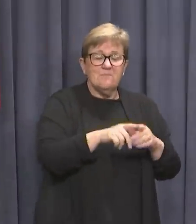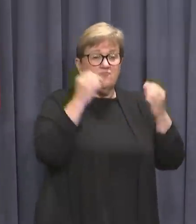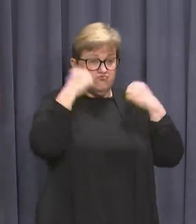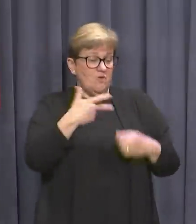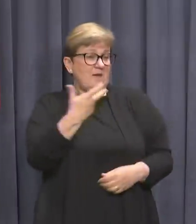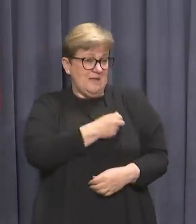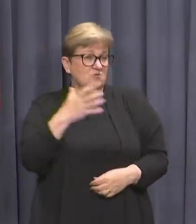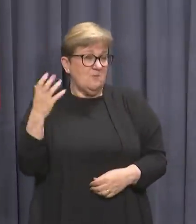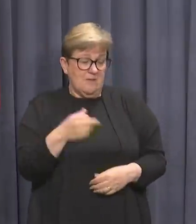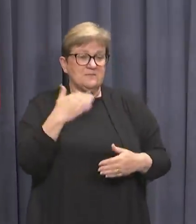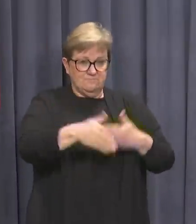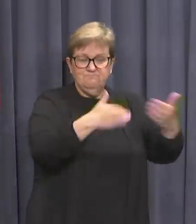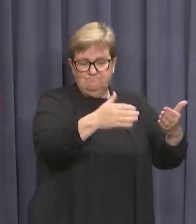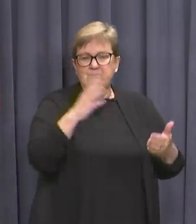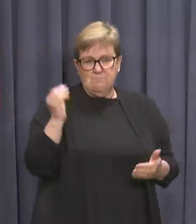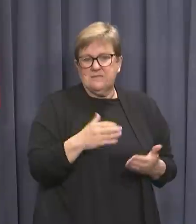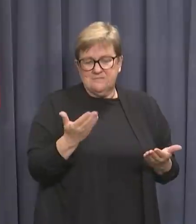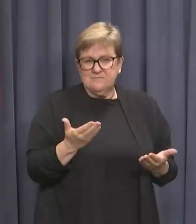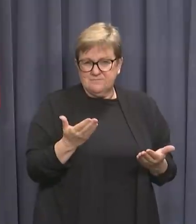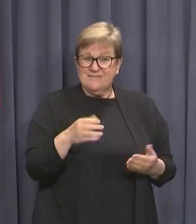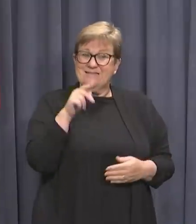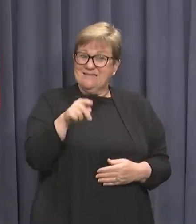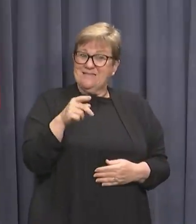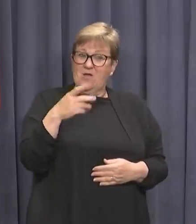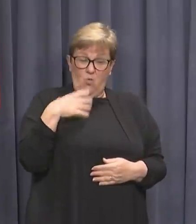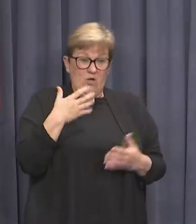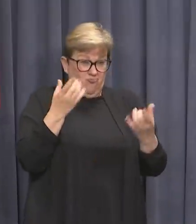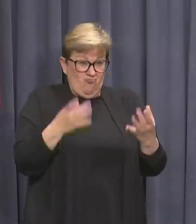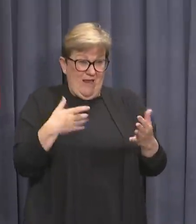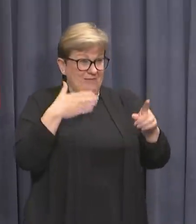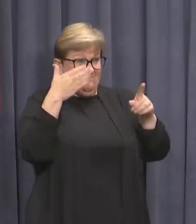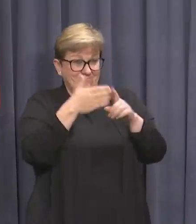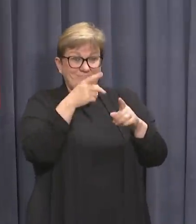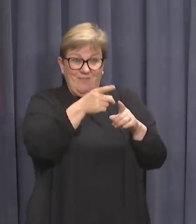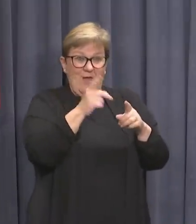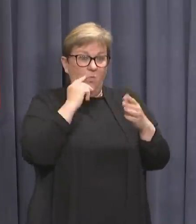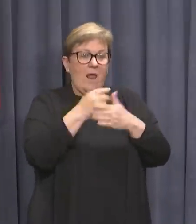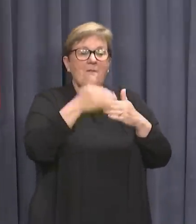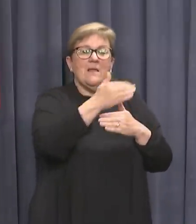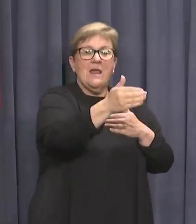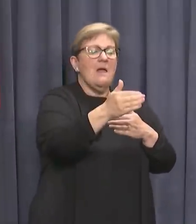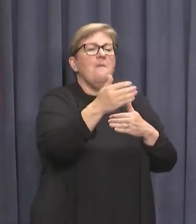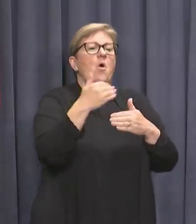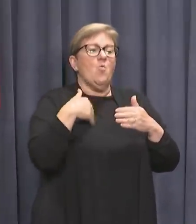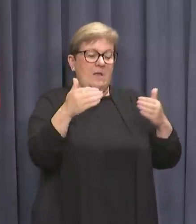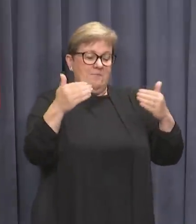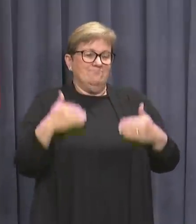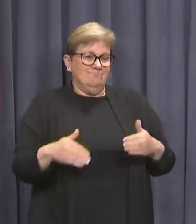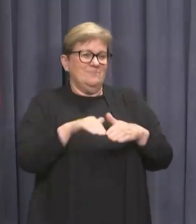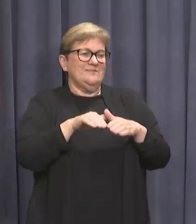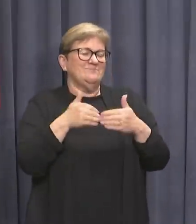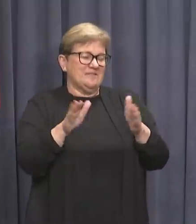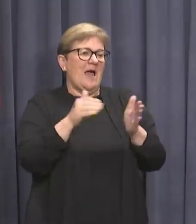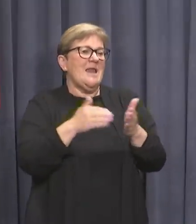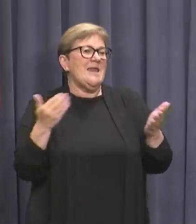requirement will be ongoing. This is where we were going already under our safe transition plan, but we are now confident to bring it forward.